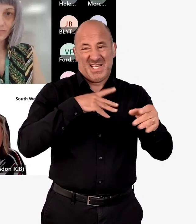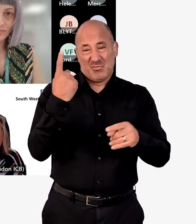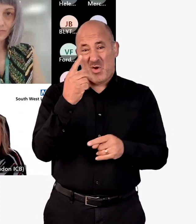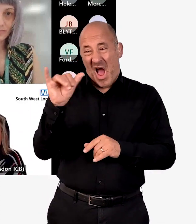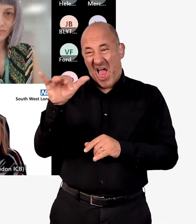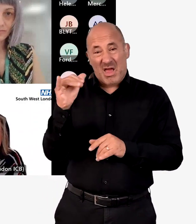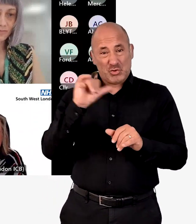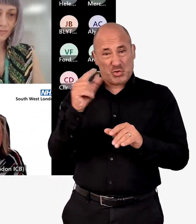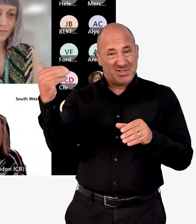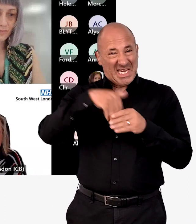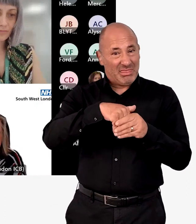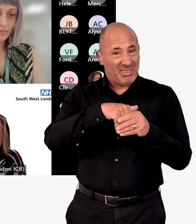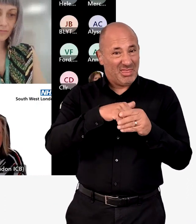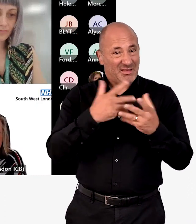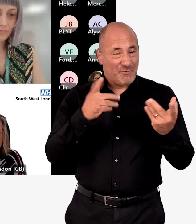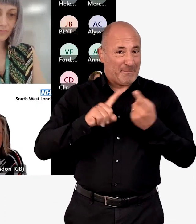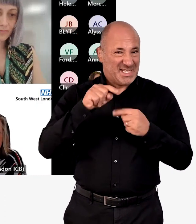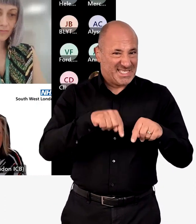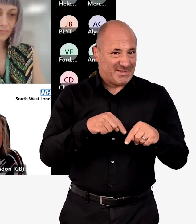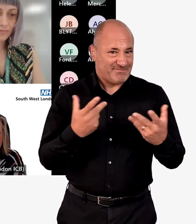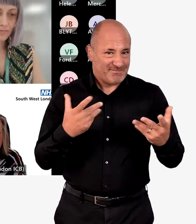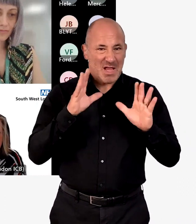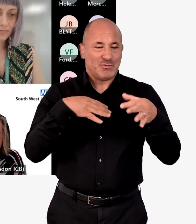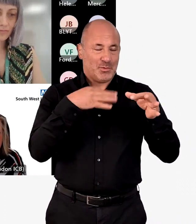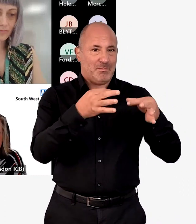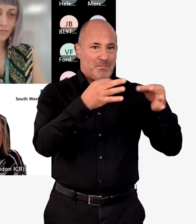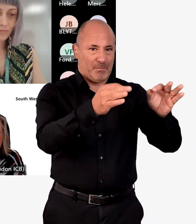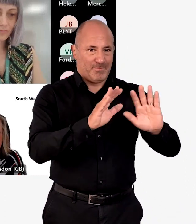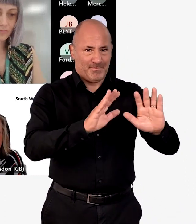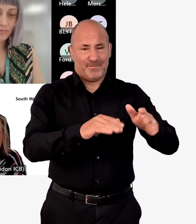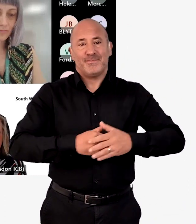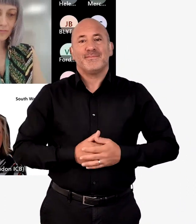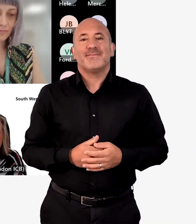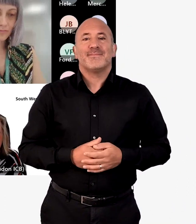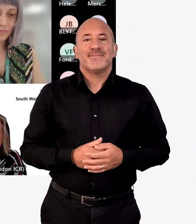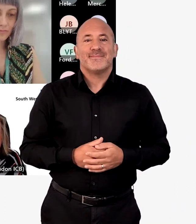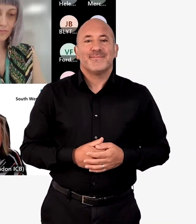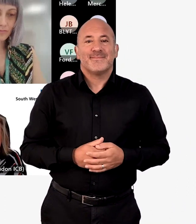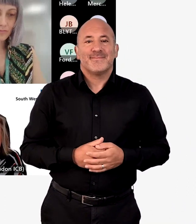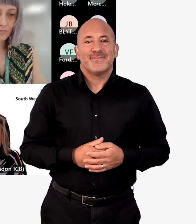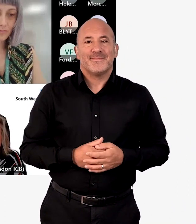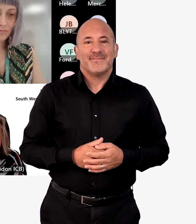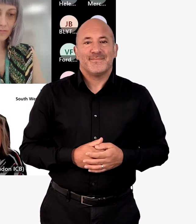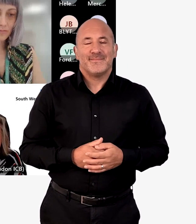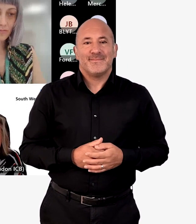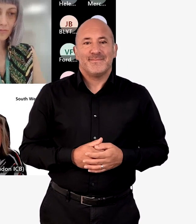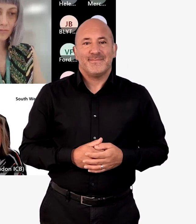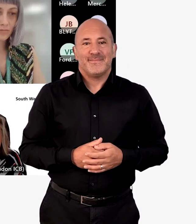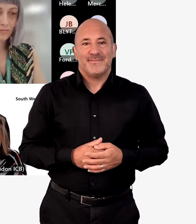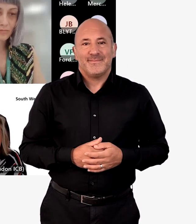we will need to suspend standing orders because we need